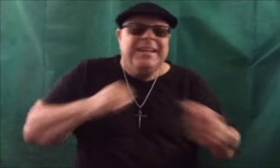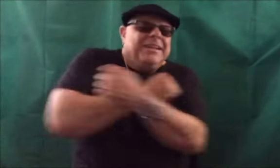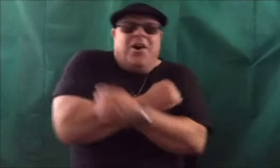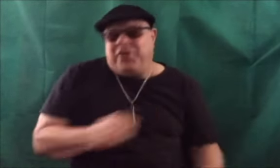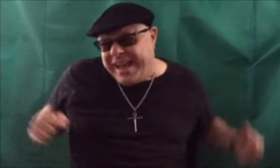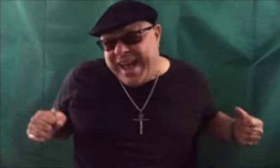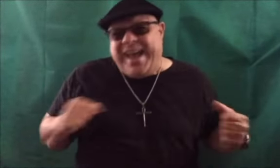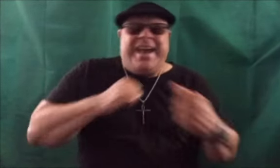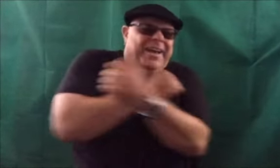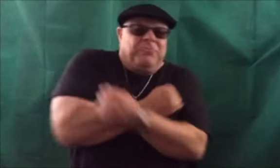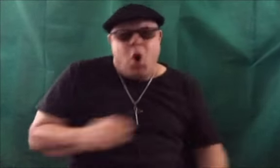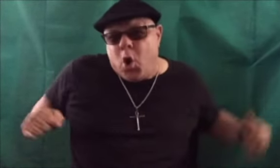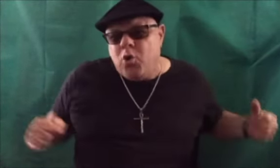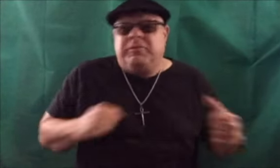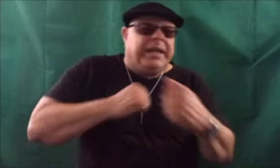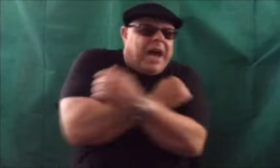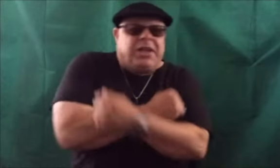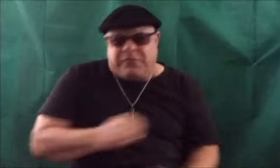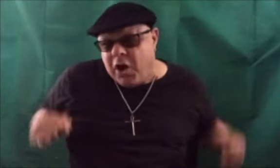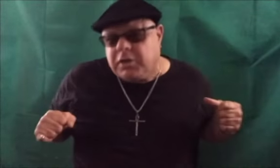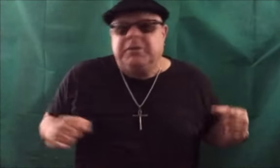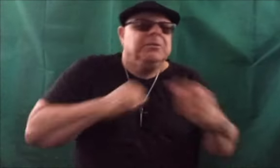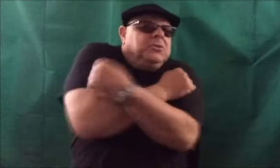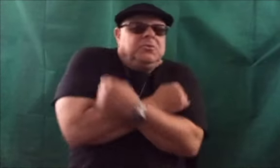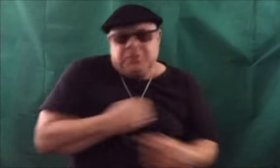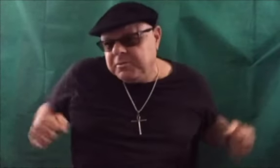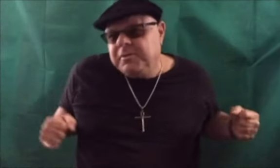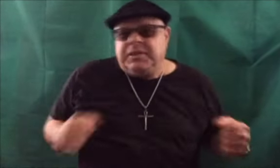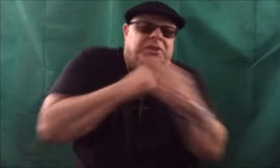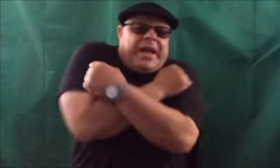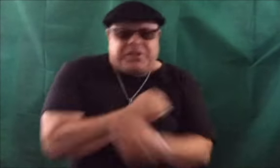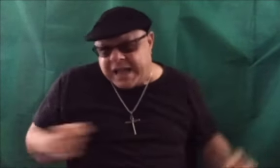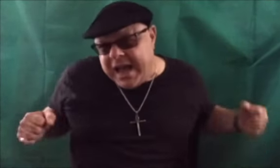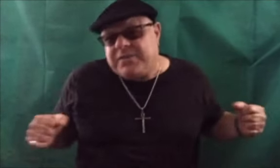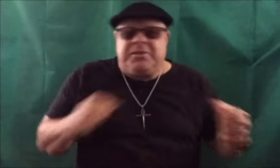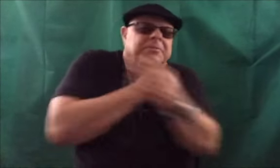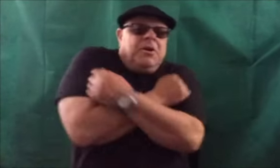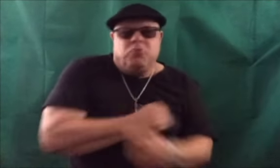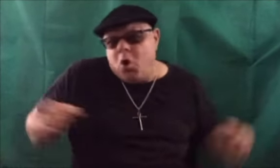Oh, yeah. Woo! We got the funk. This is my exercise. Woo!